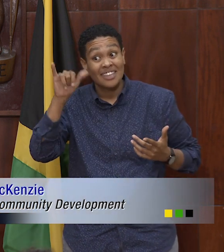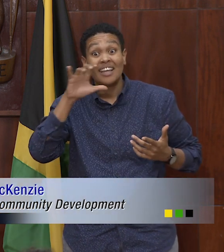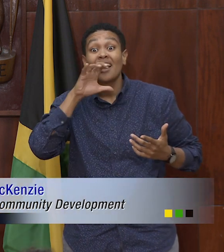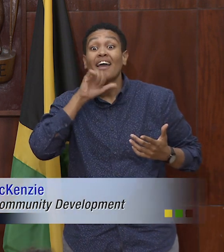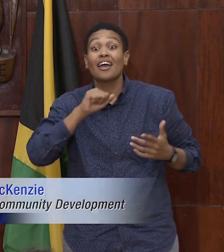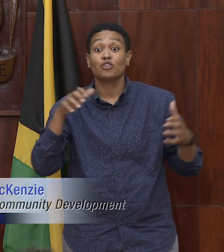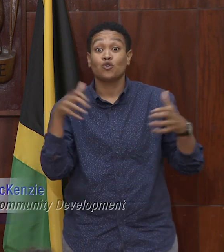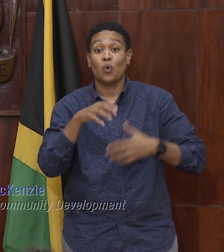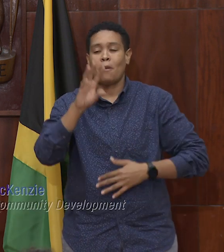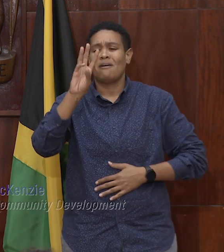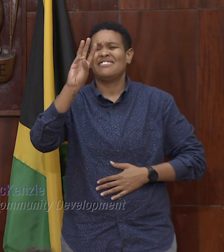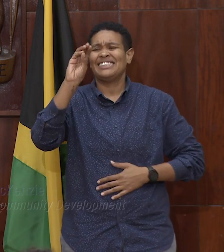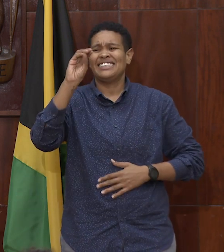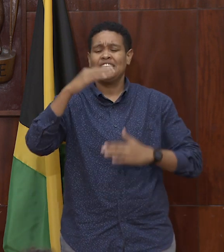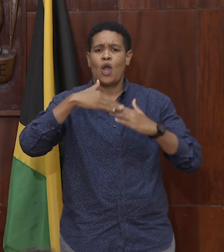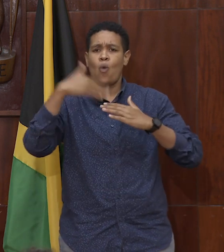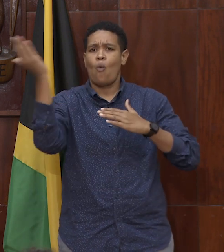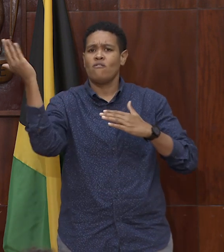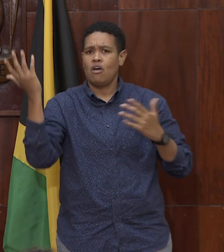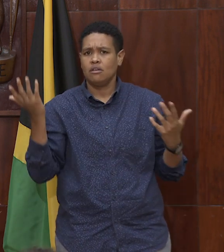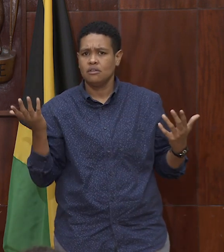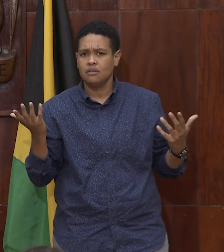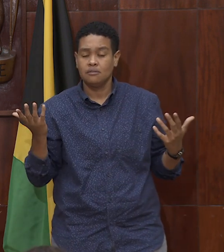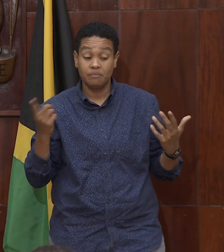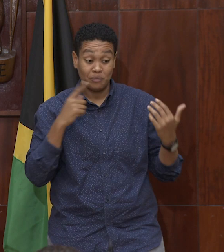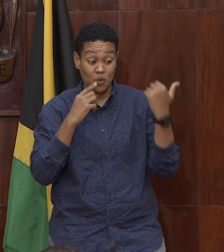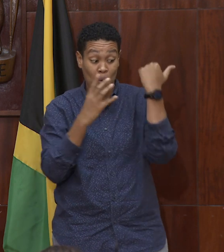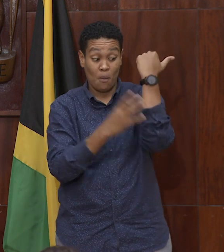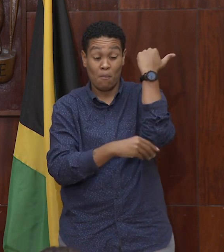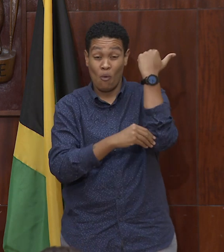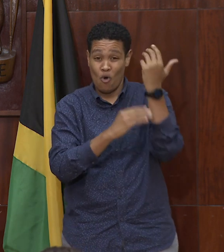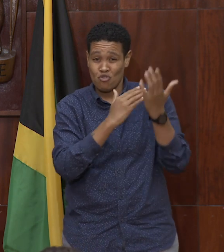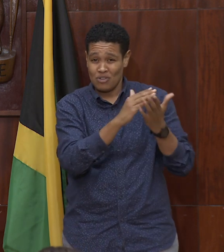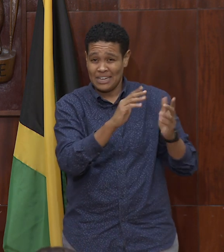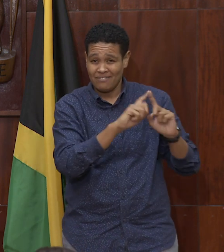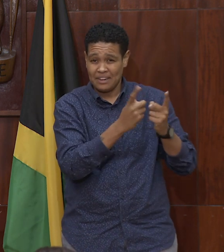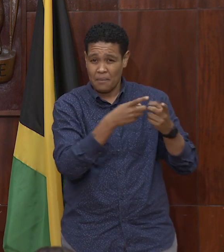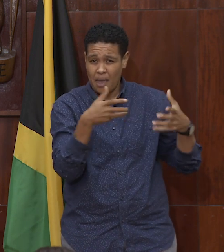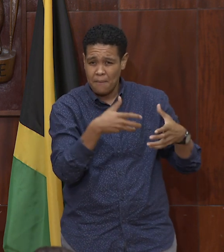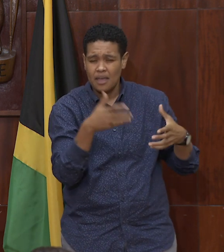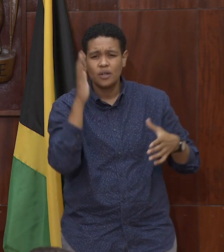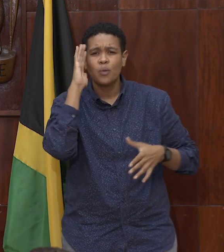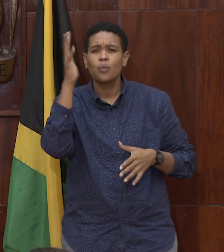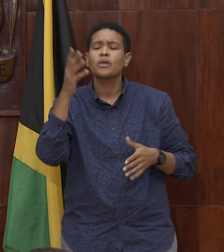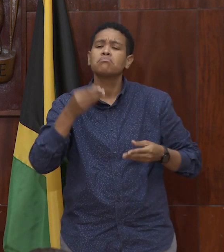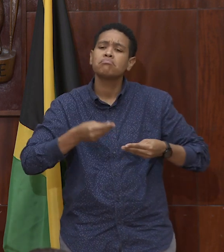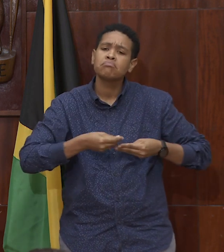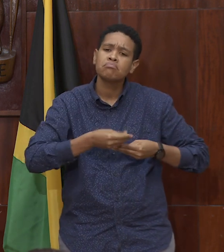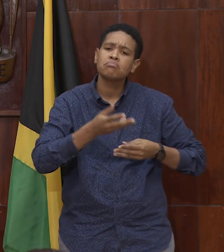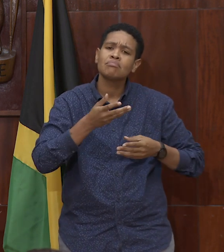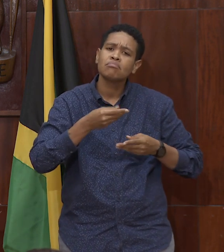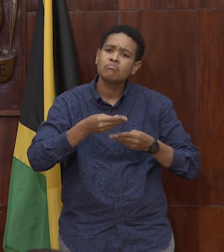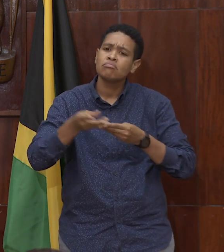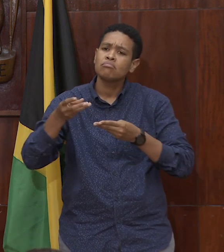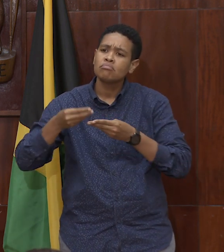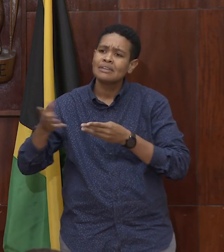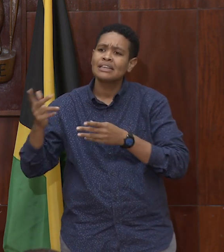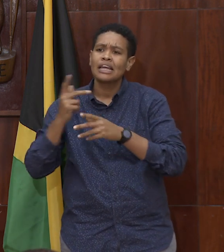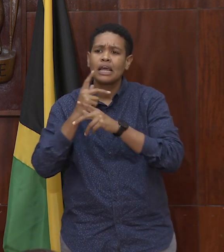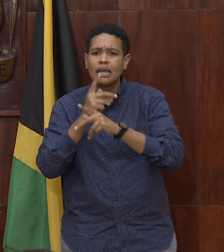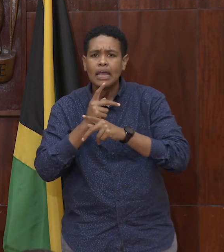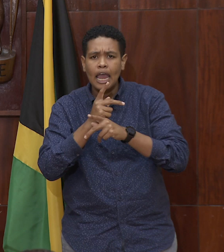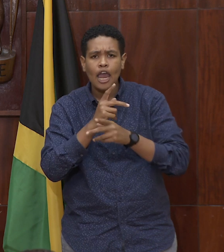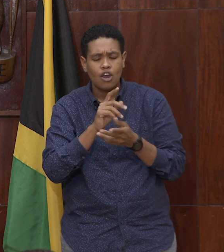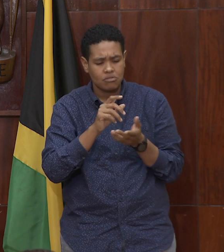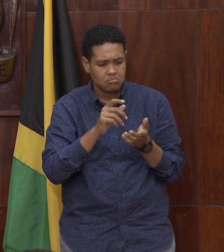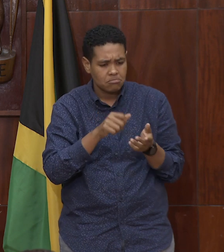60 and over. However, the poor relief department will be distributing care packages to meet